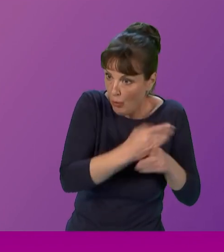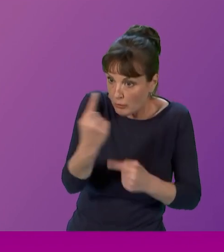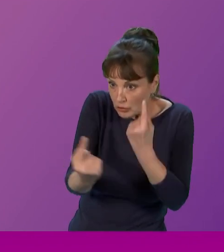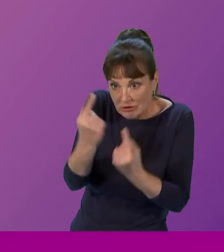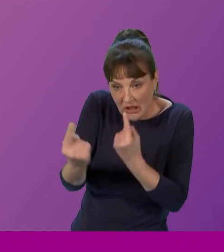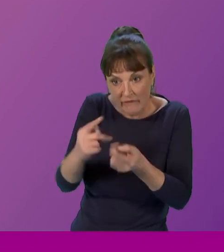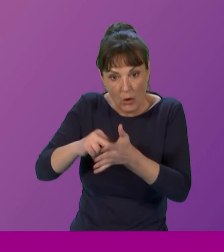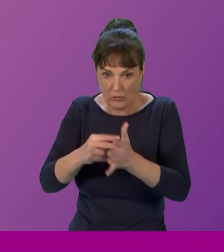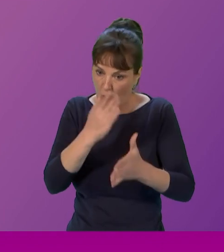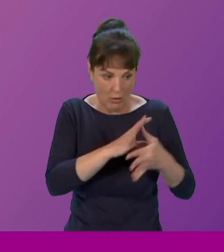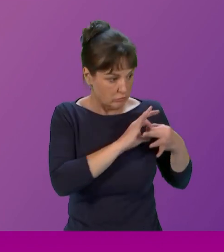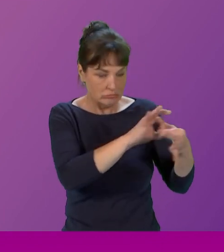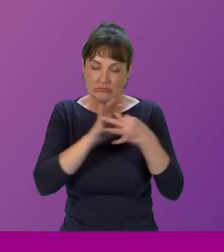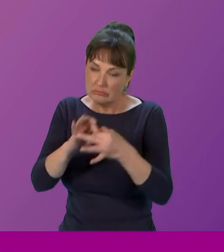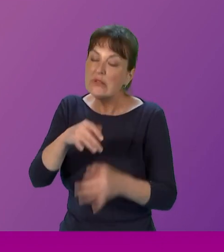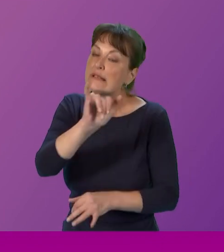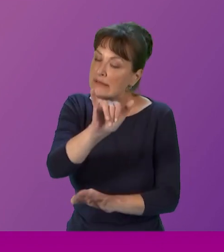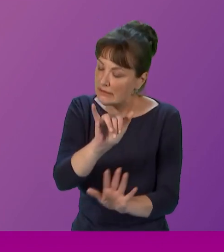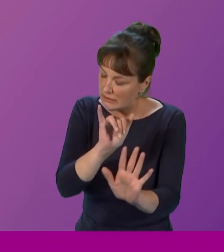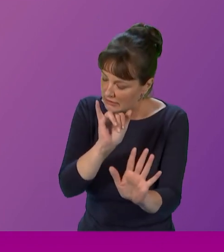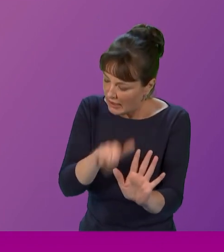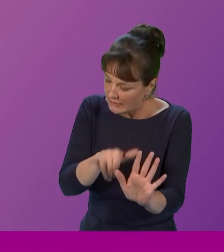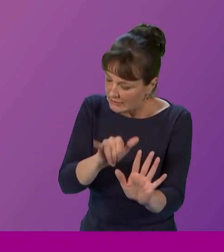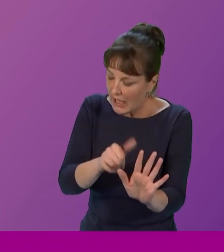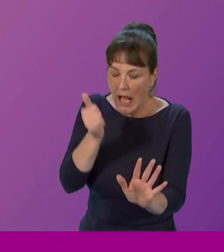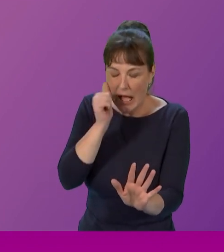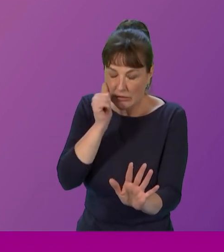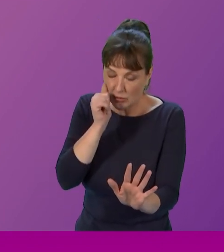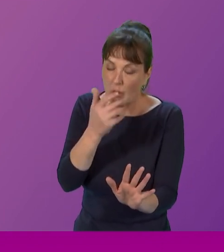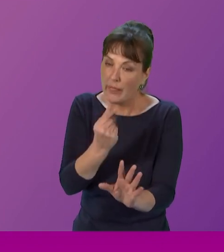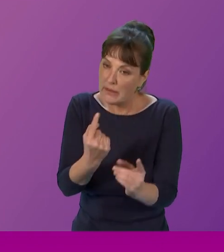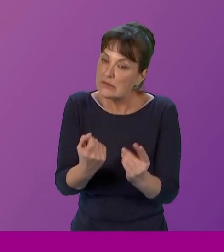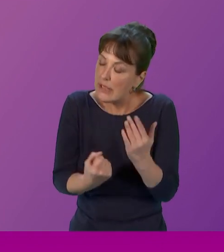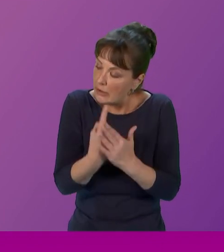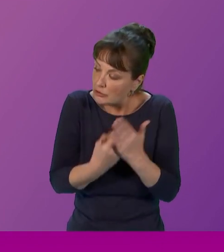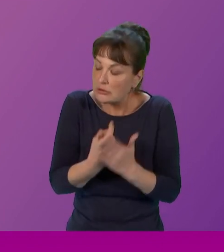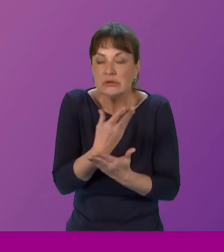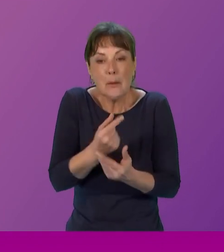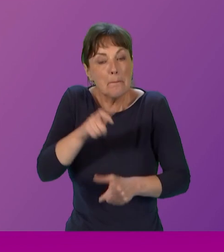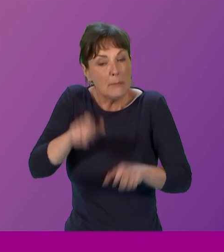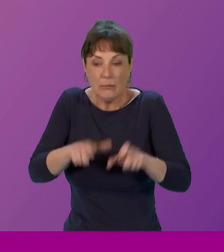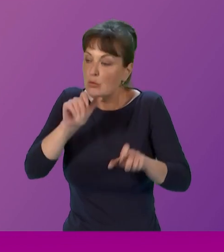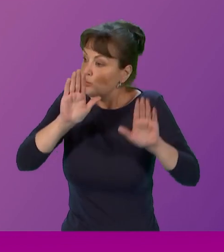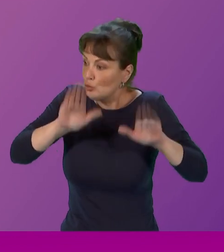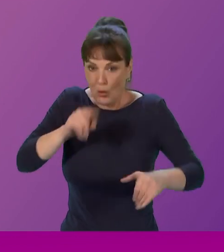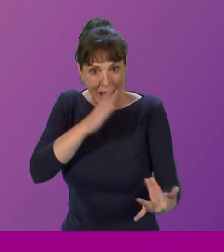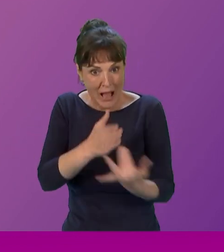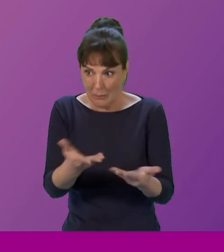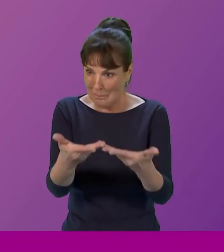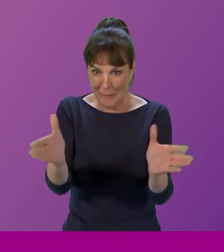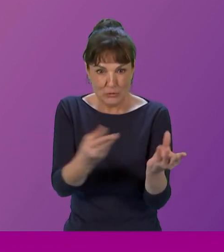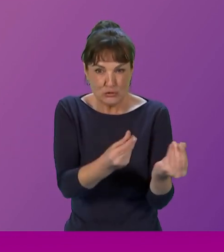about people who don't have access to public resources. and we need to sort that because we actually make people